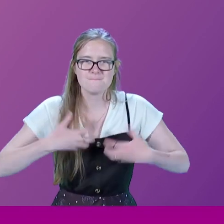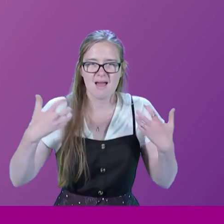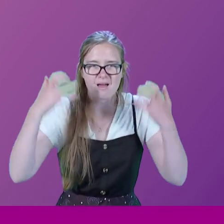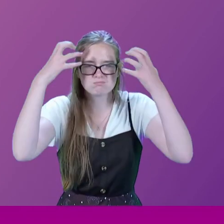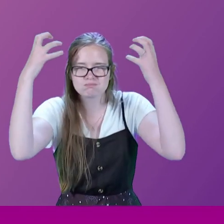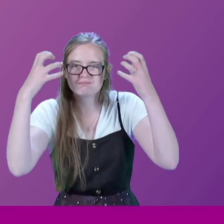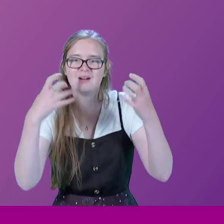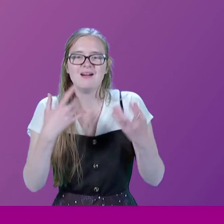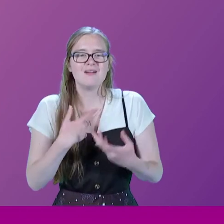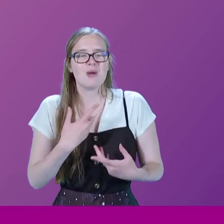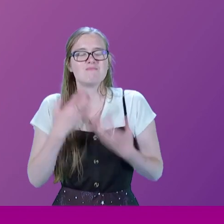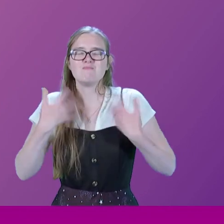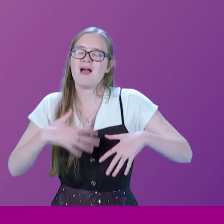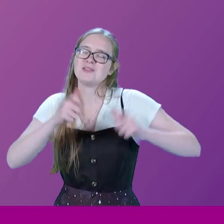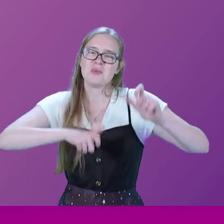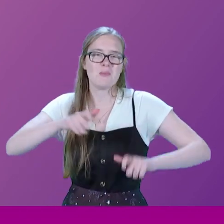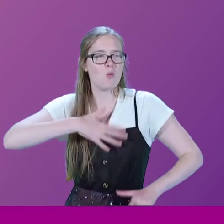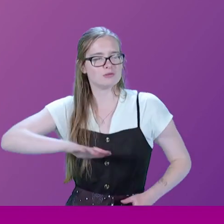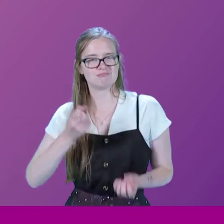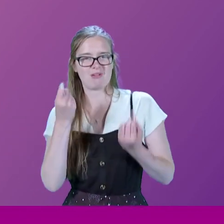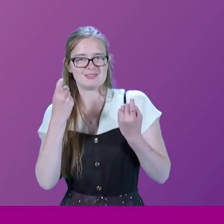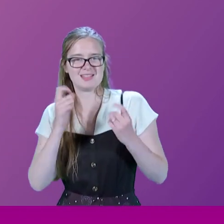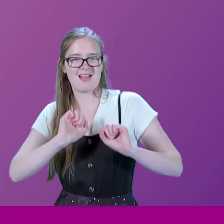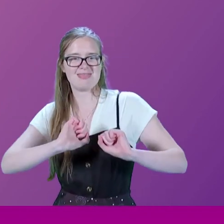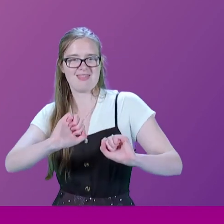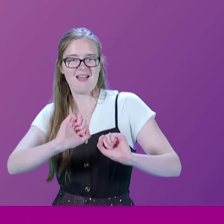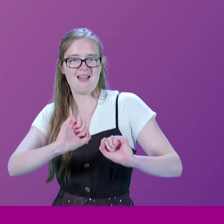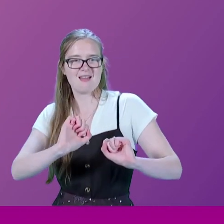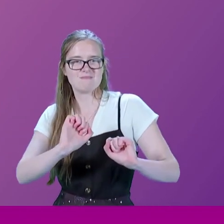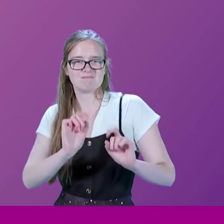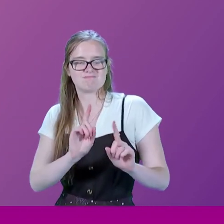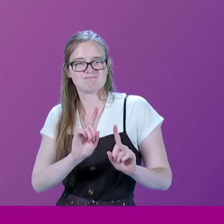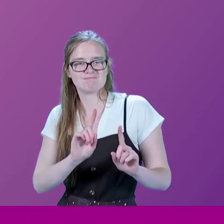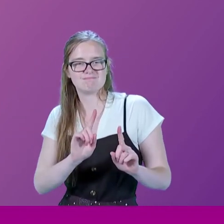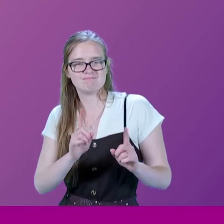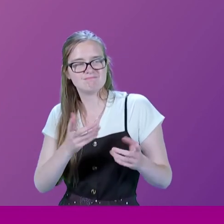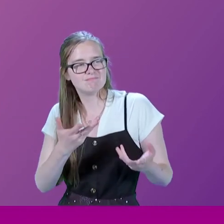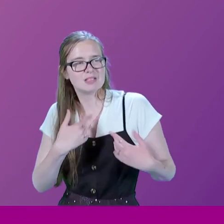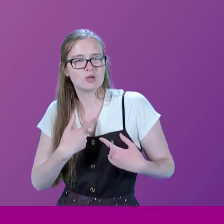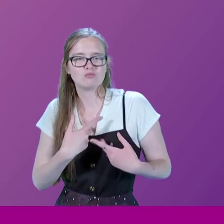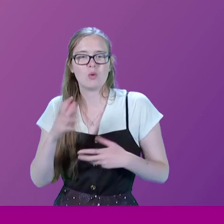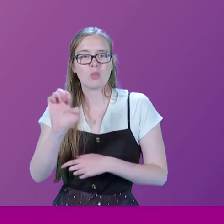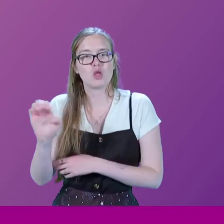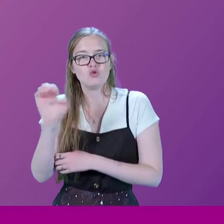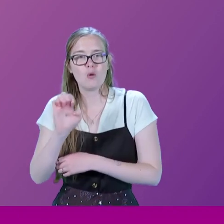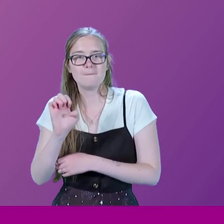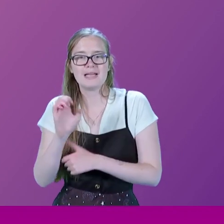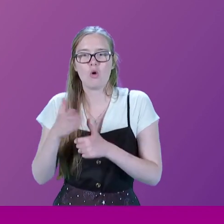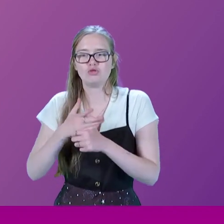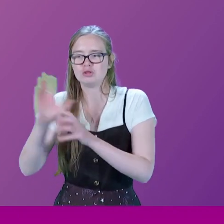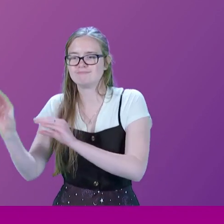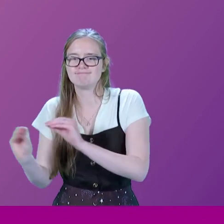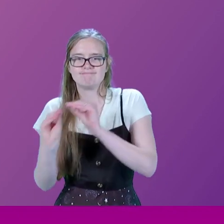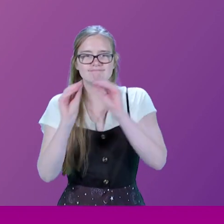Absolutely amazing people. But if you want to understand, you know, what it was that drove the European origin settlers